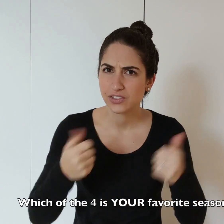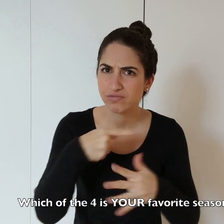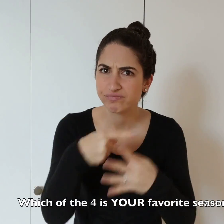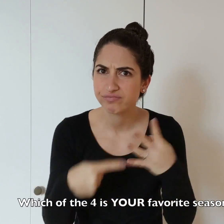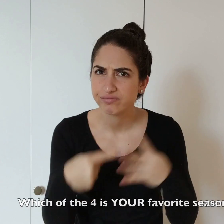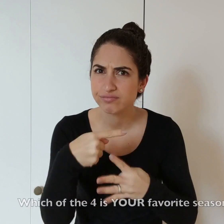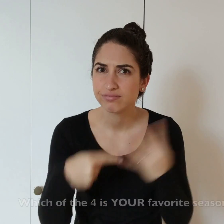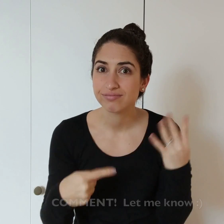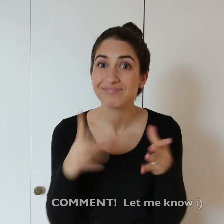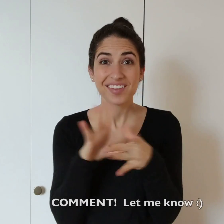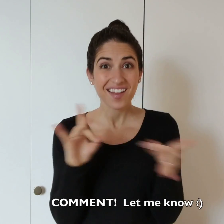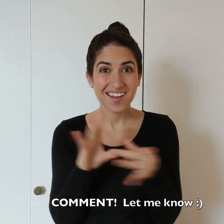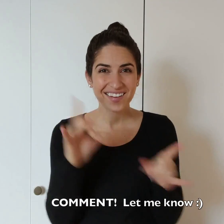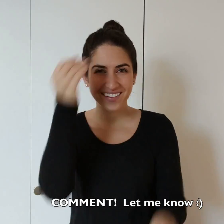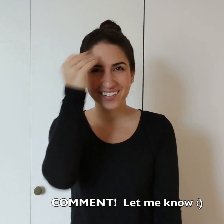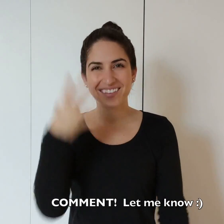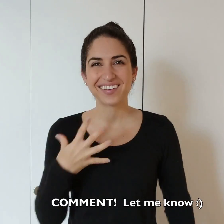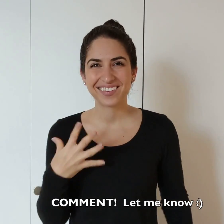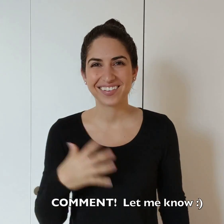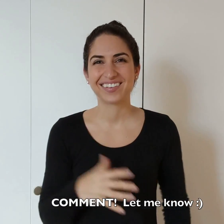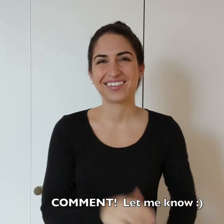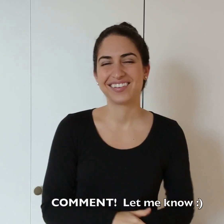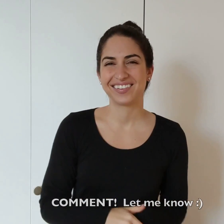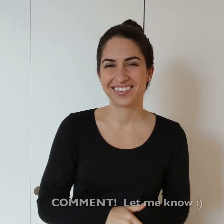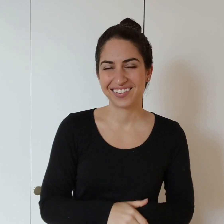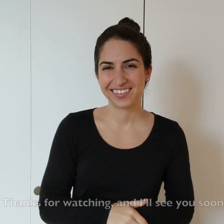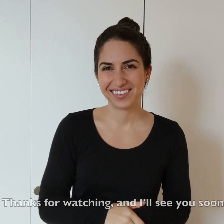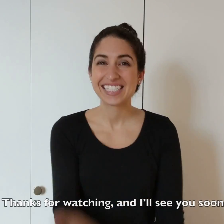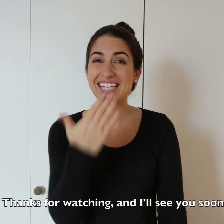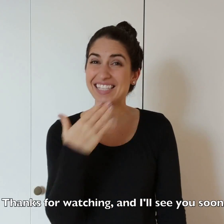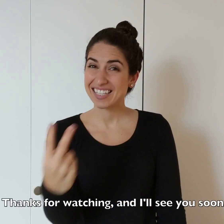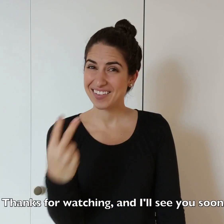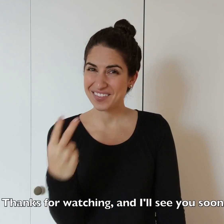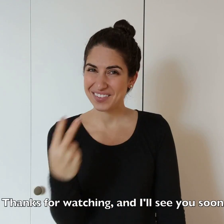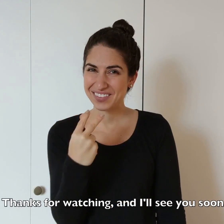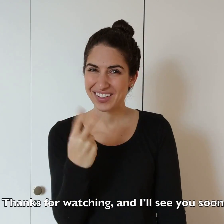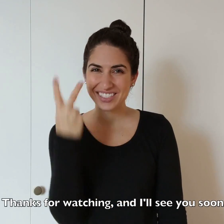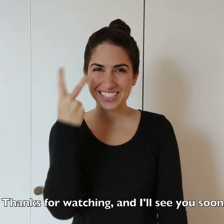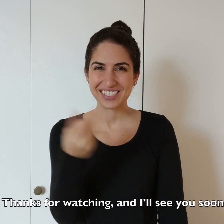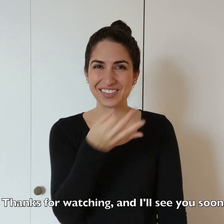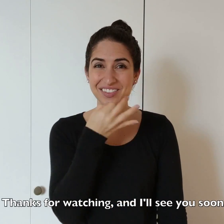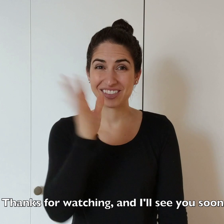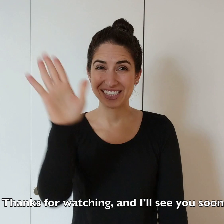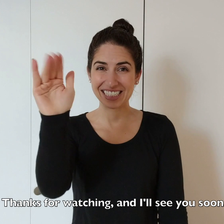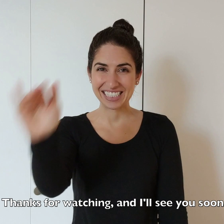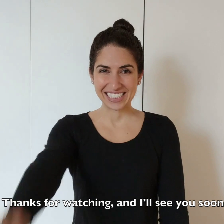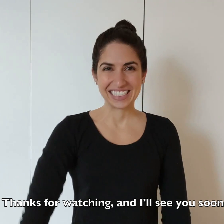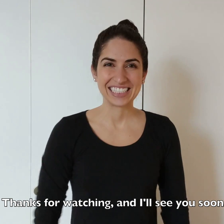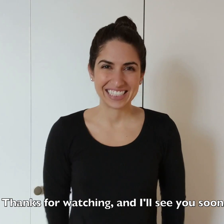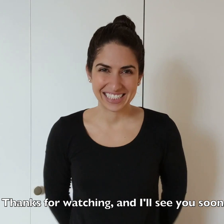which? Comment, and let me know! Thanks for watching, and I'll see you soon. Bye!